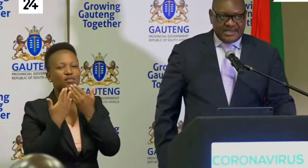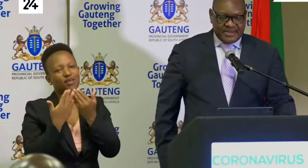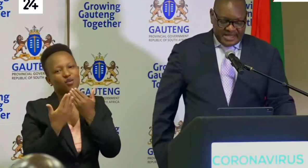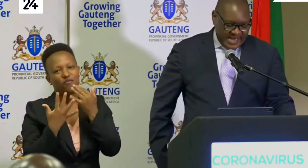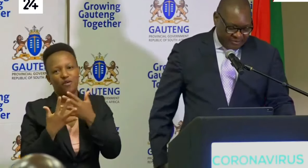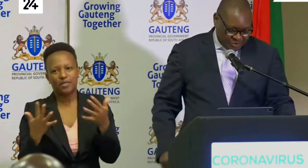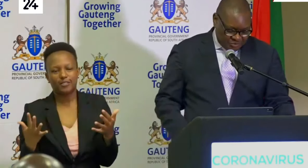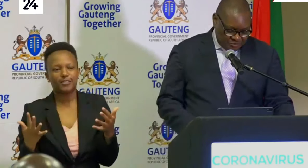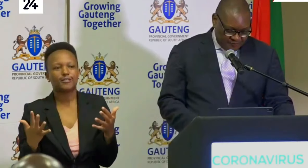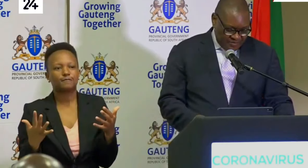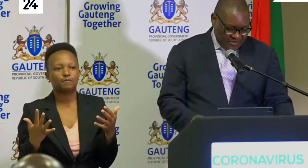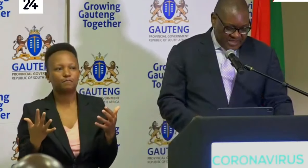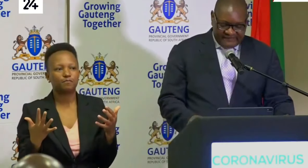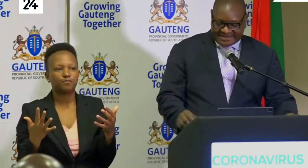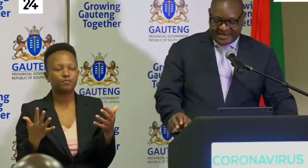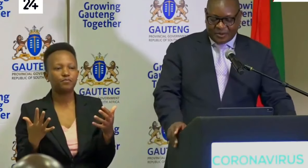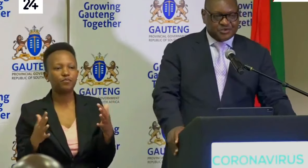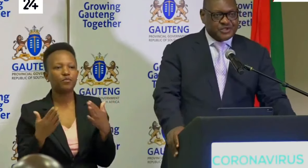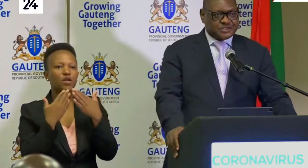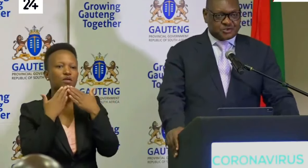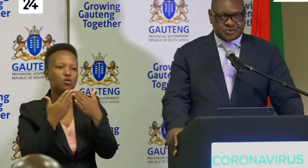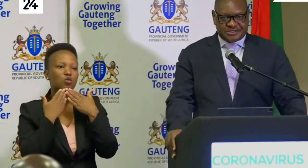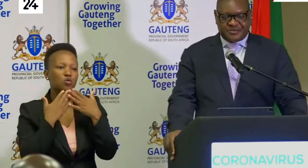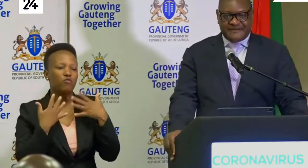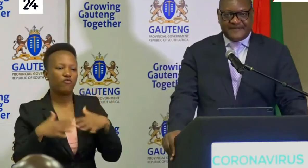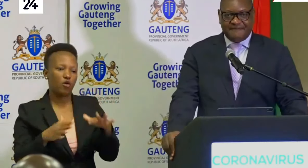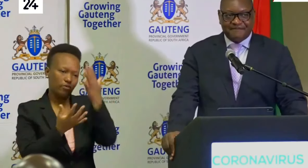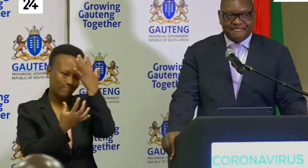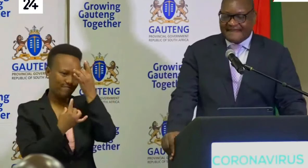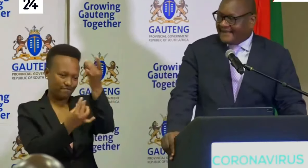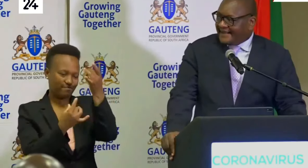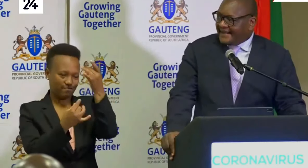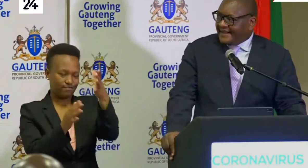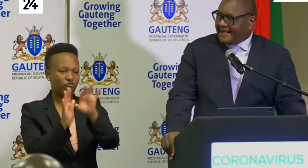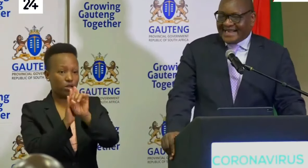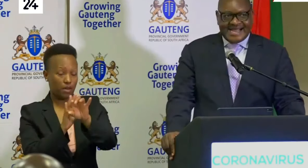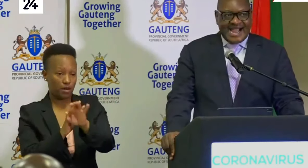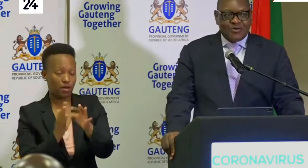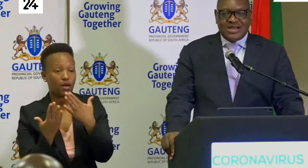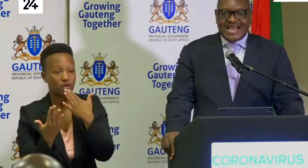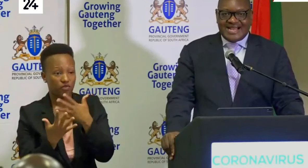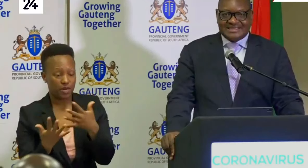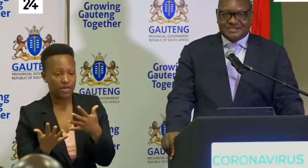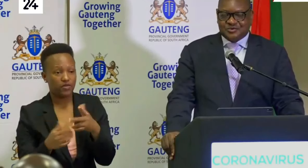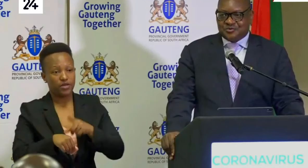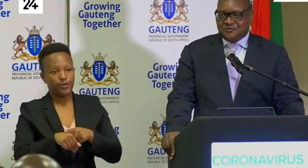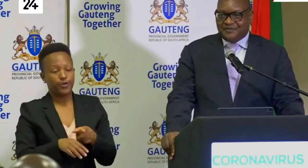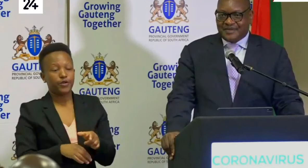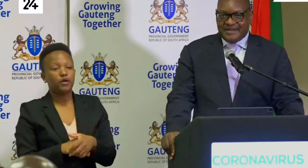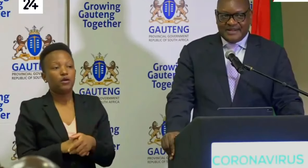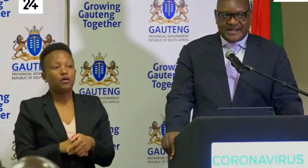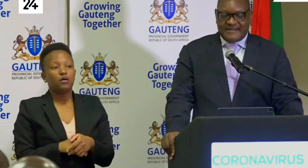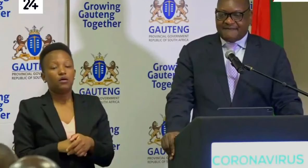being able to give us an opportunity to do this briefing. I would like us to